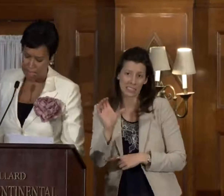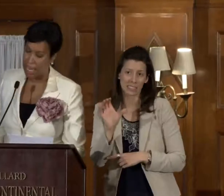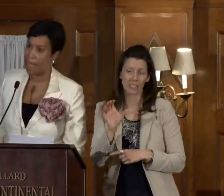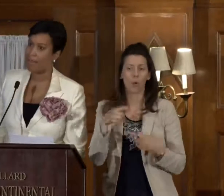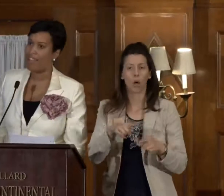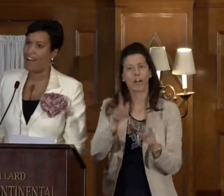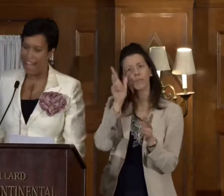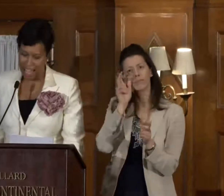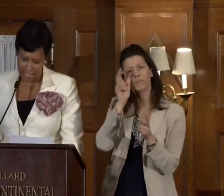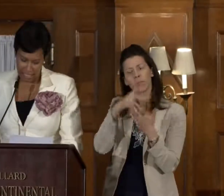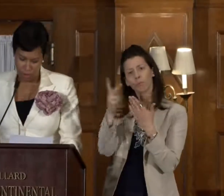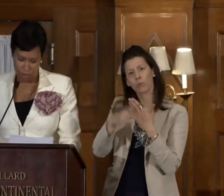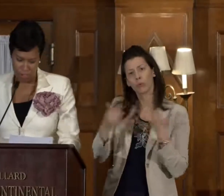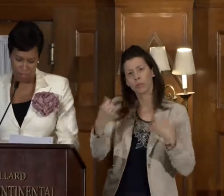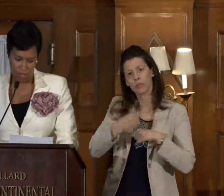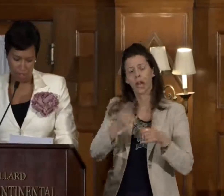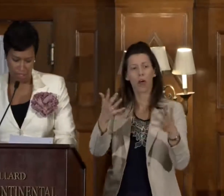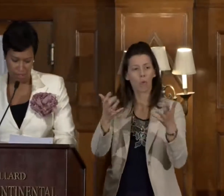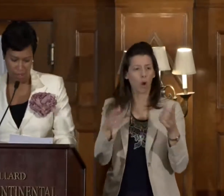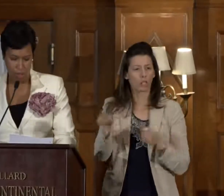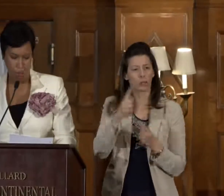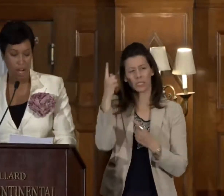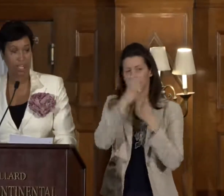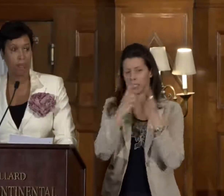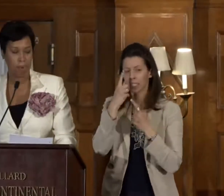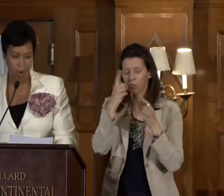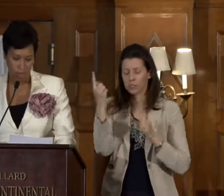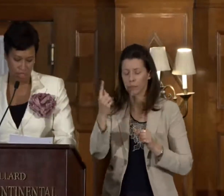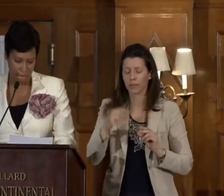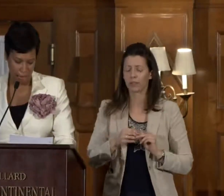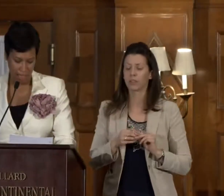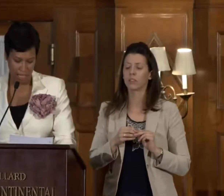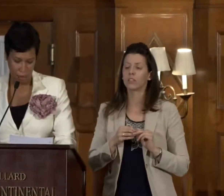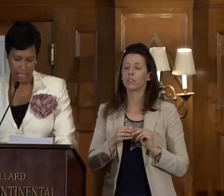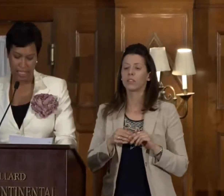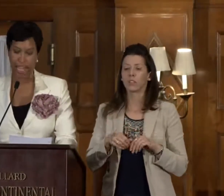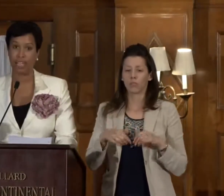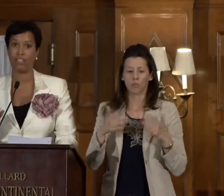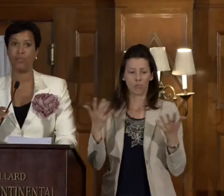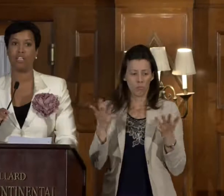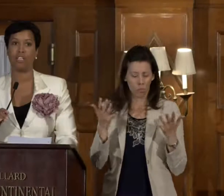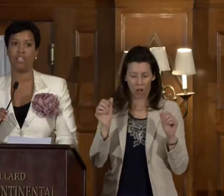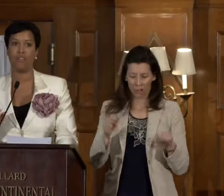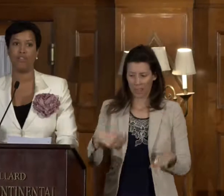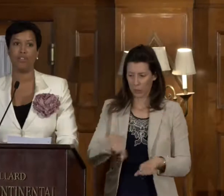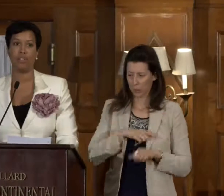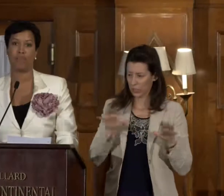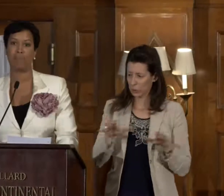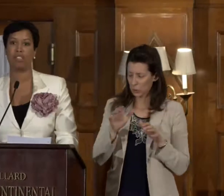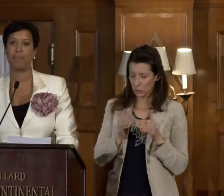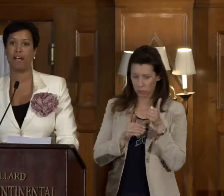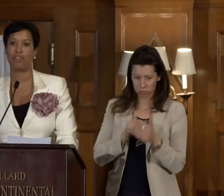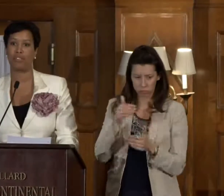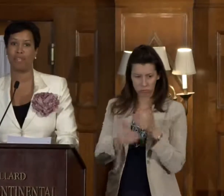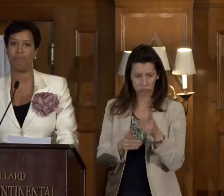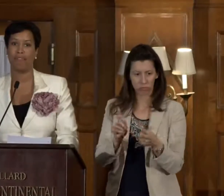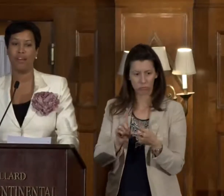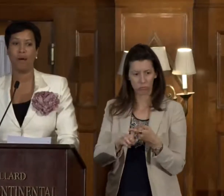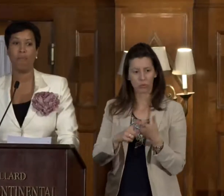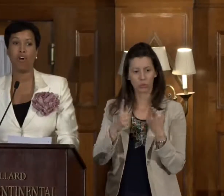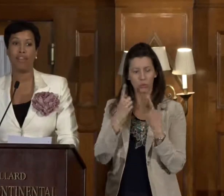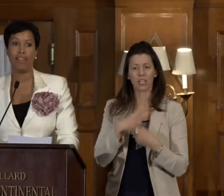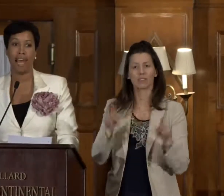the program today, I ask that you consider this. What bold steps can we take to achieve full democracy?